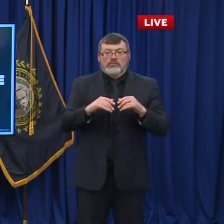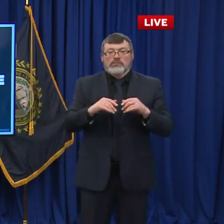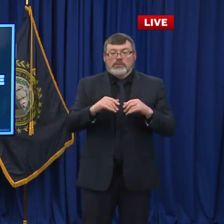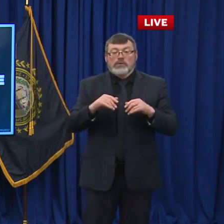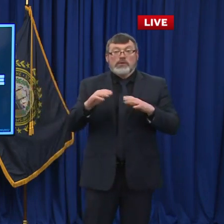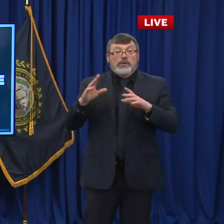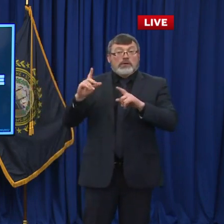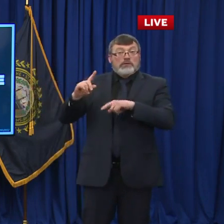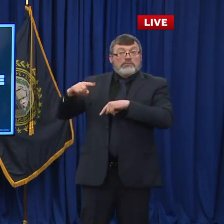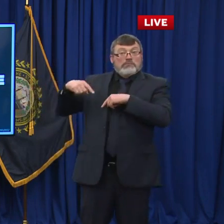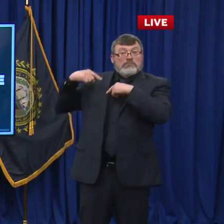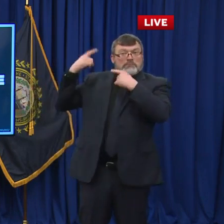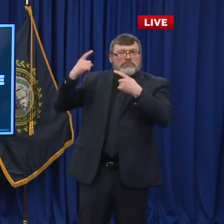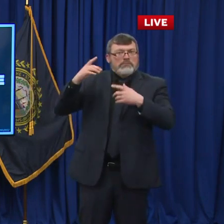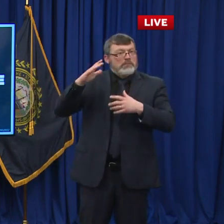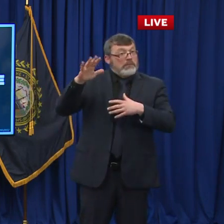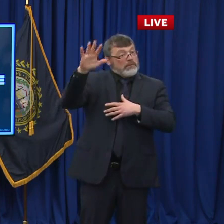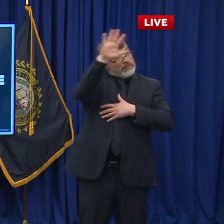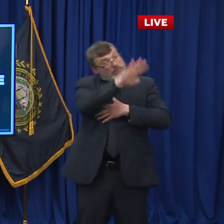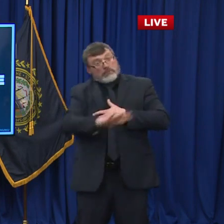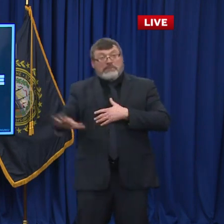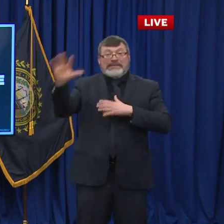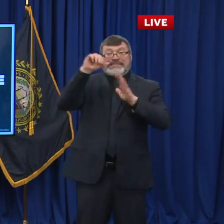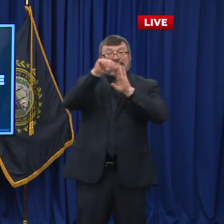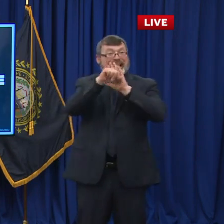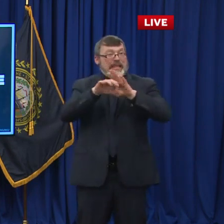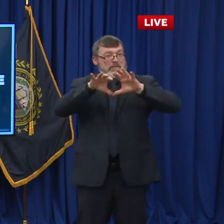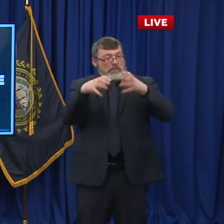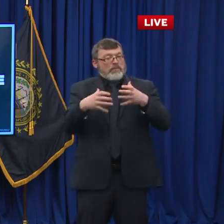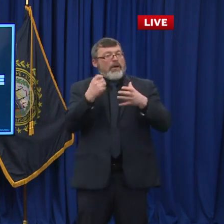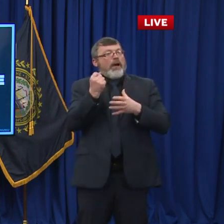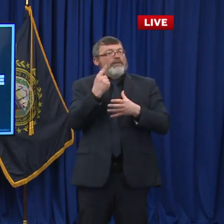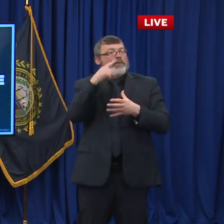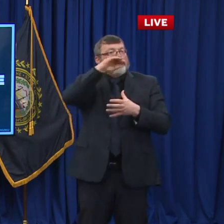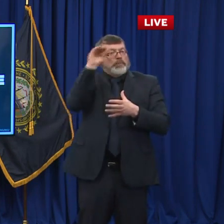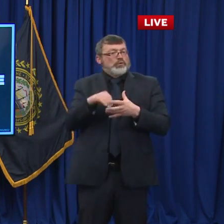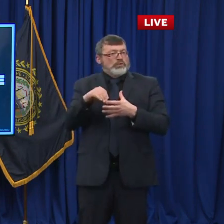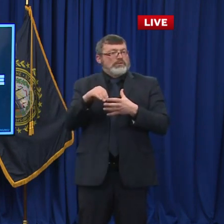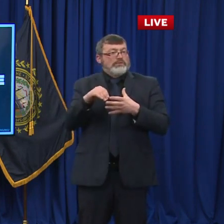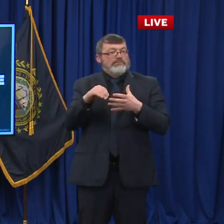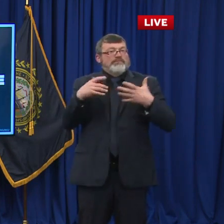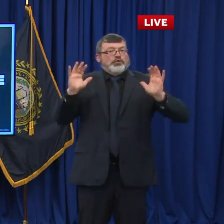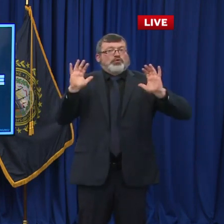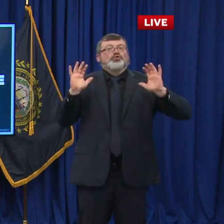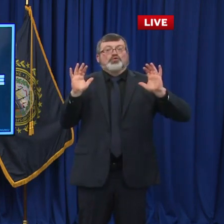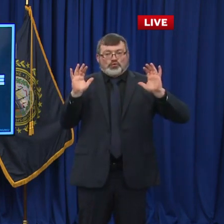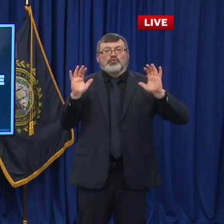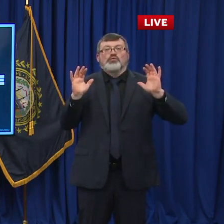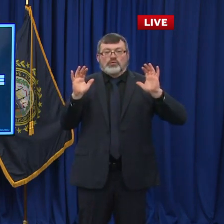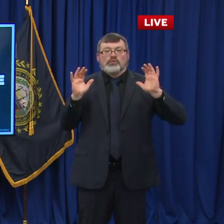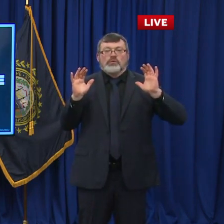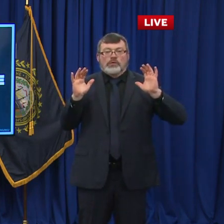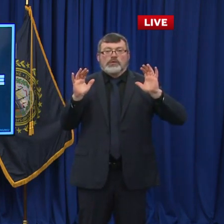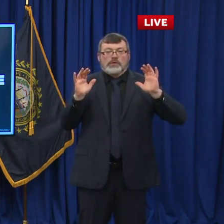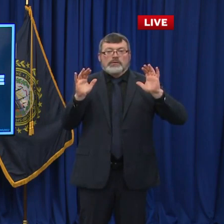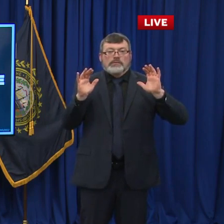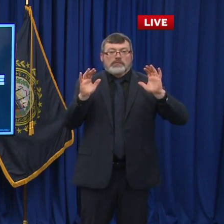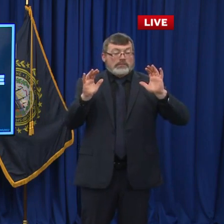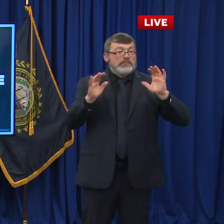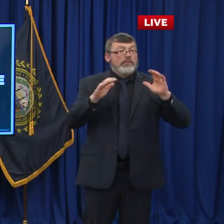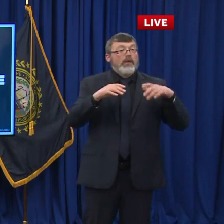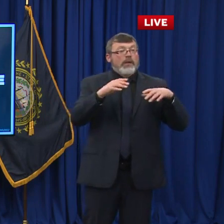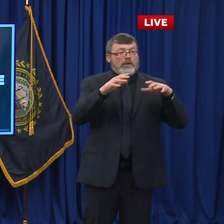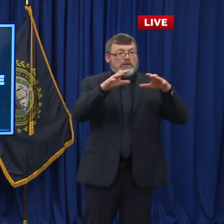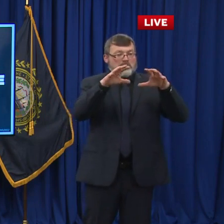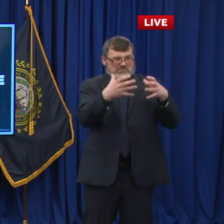vaccine. And 5% of the population has been fully vaccinated. This week we received a slight increase in vaccines